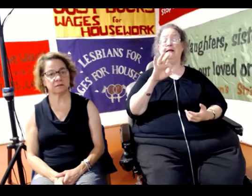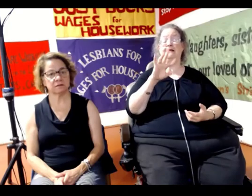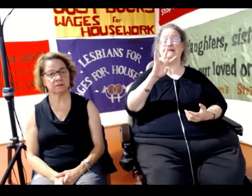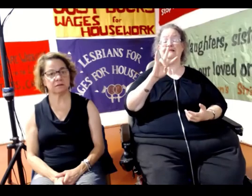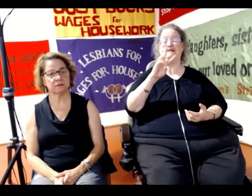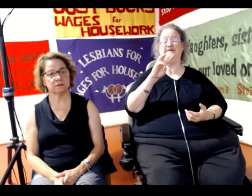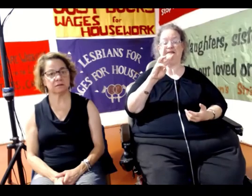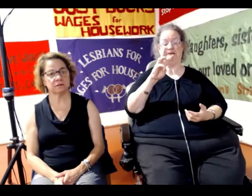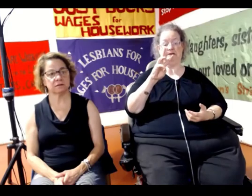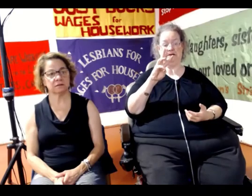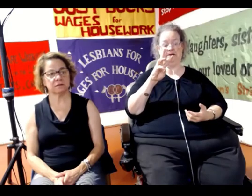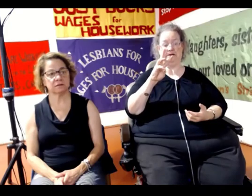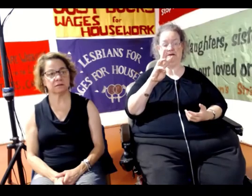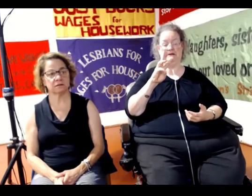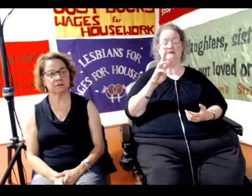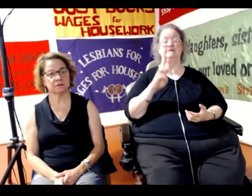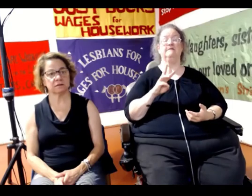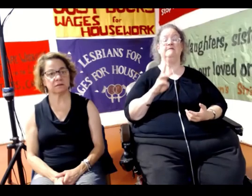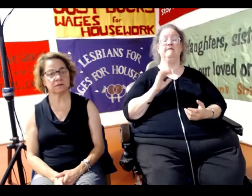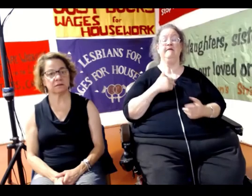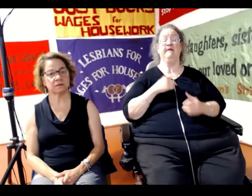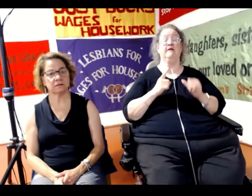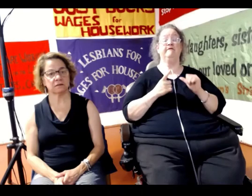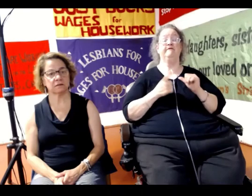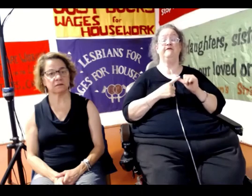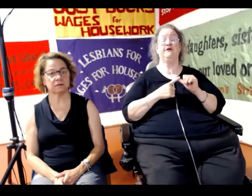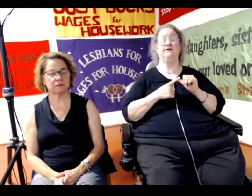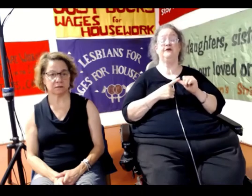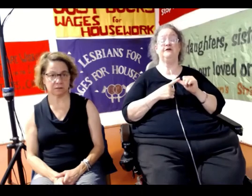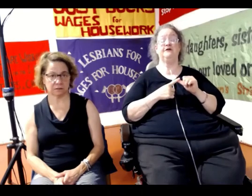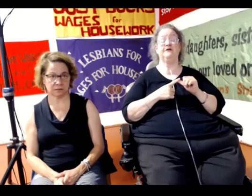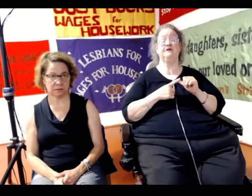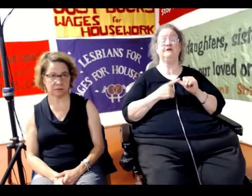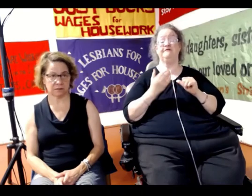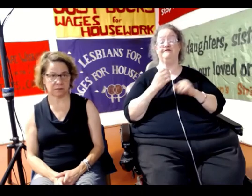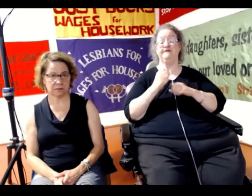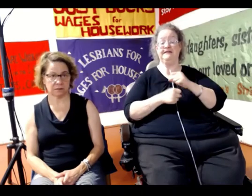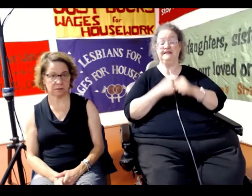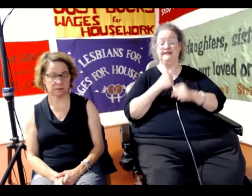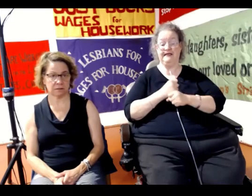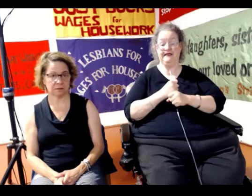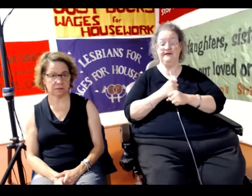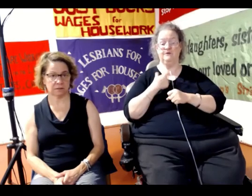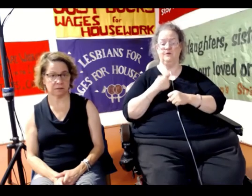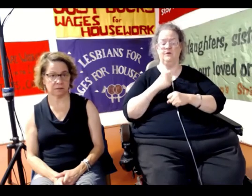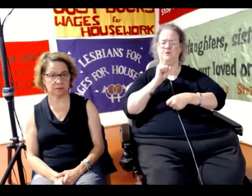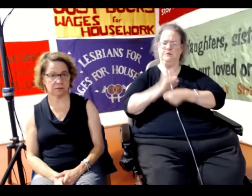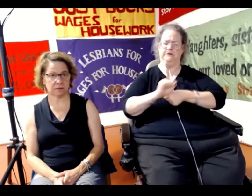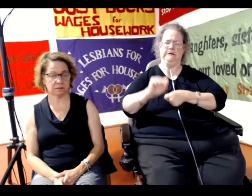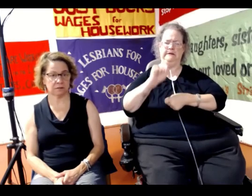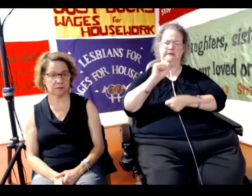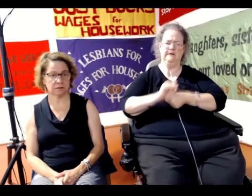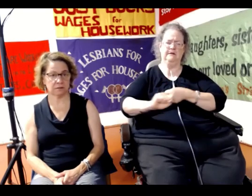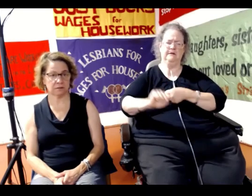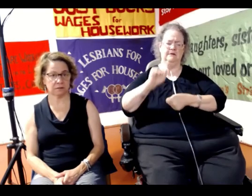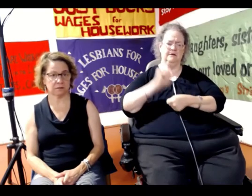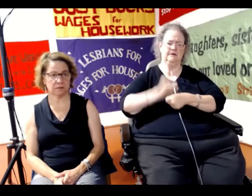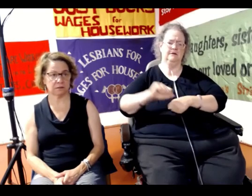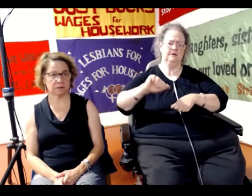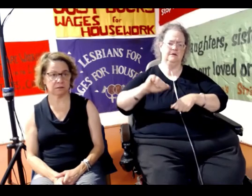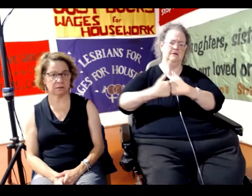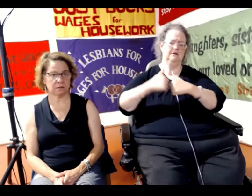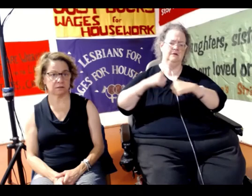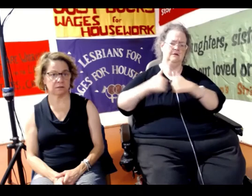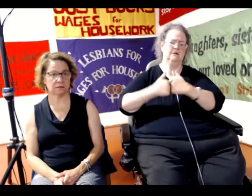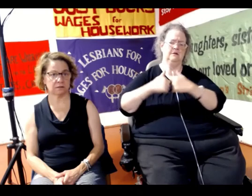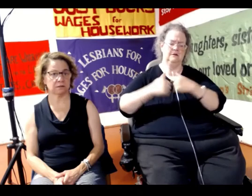and our first 15 years, we campaigned to get rape and